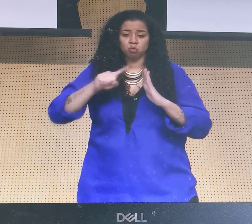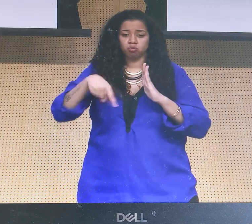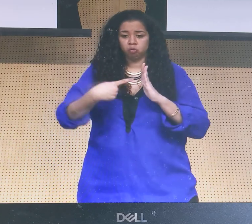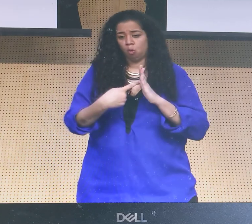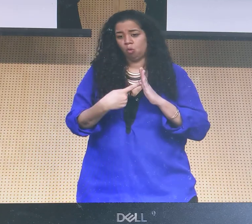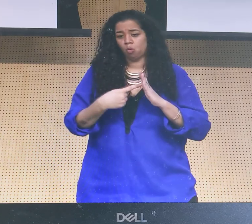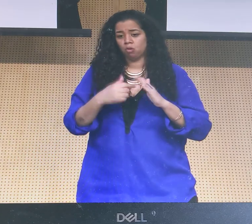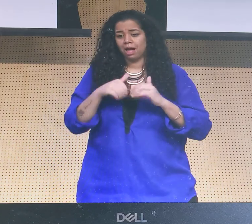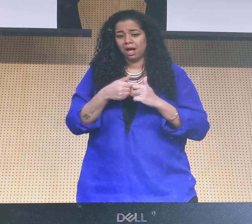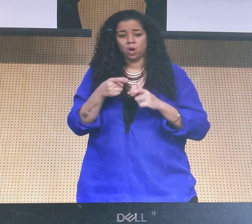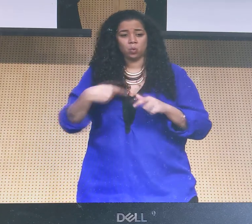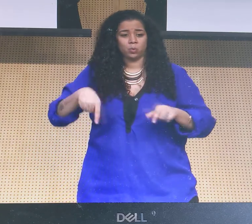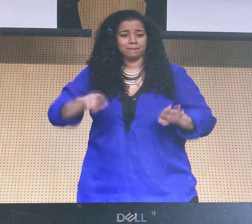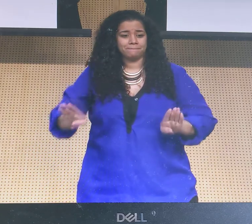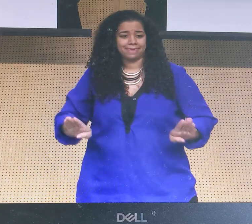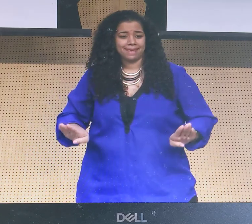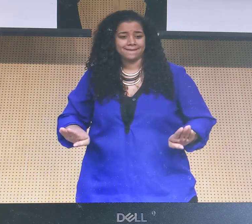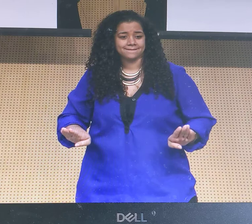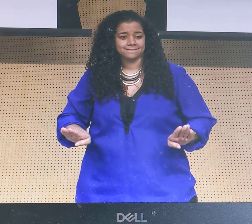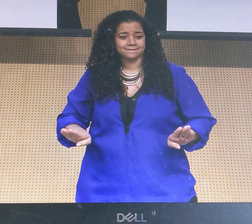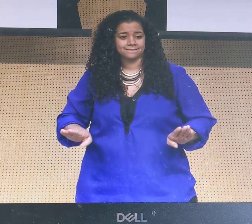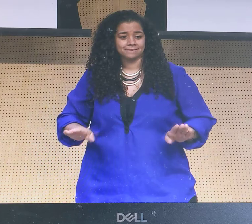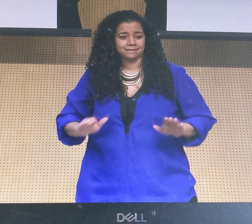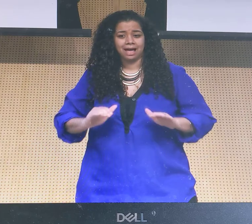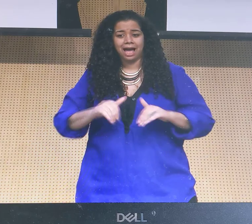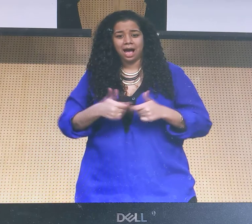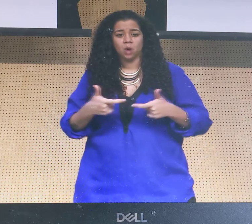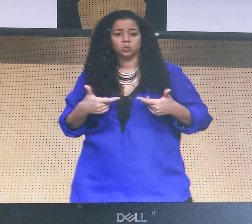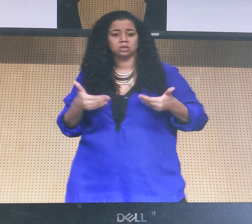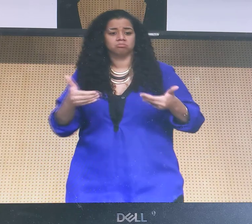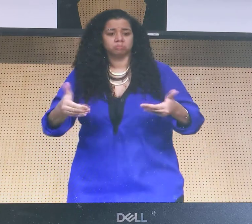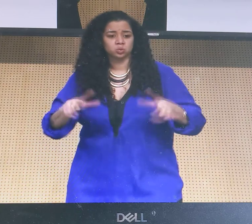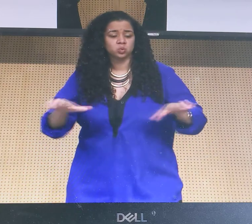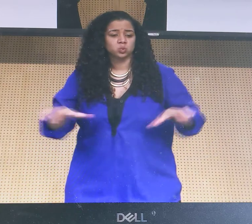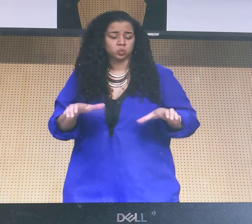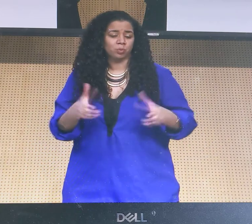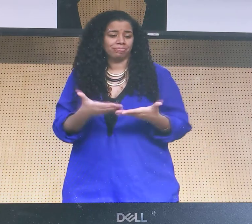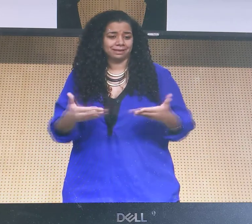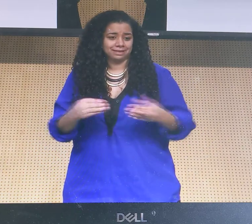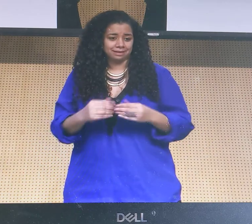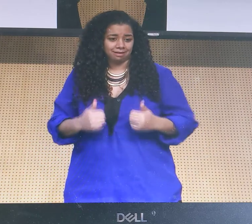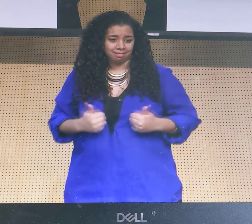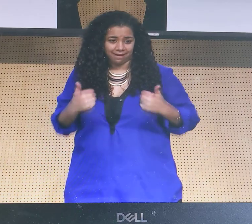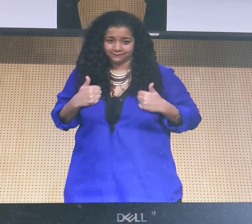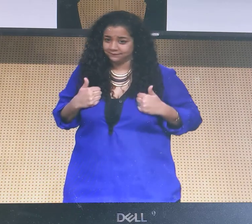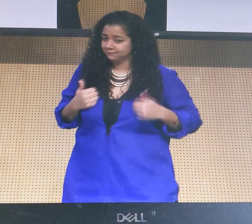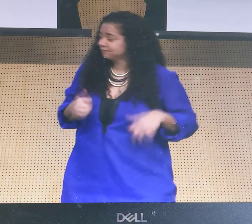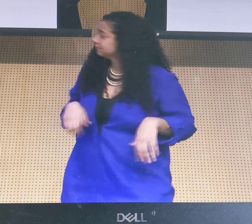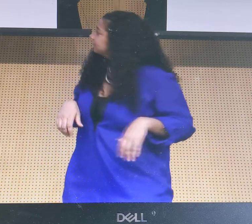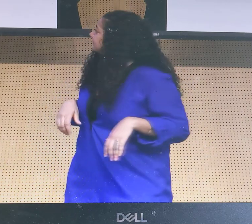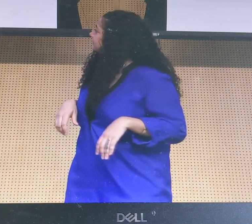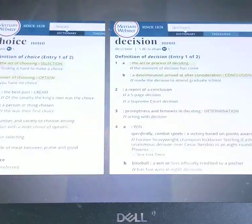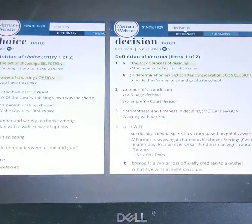There's a really, you know, choices and decisions play a huge role in our behavior and how we go through life.